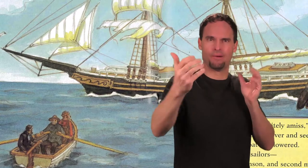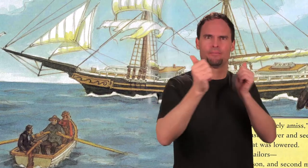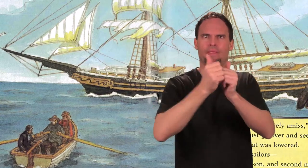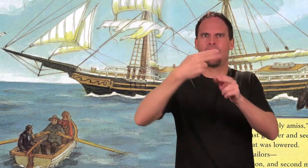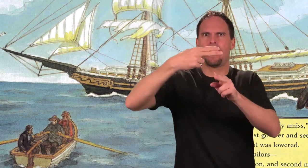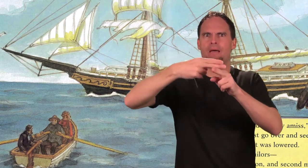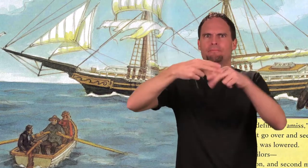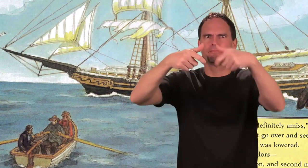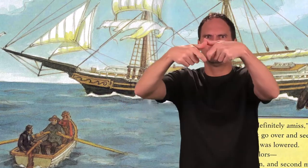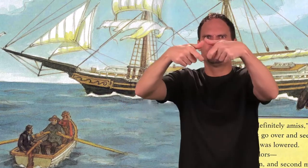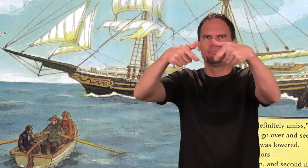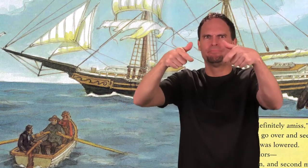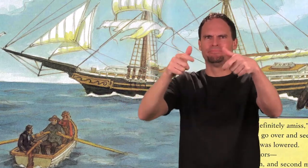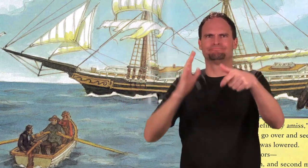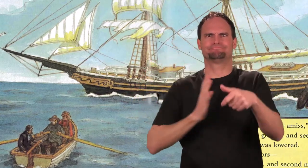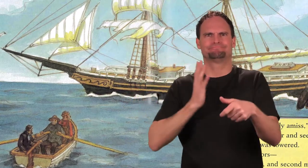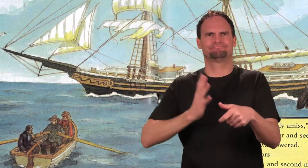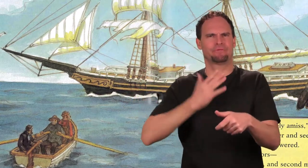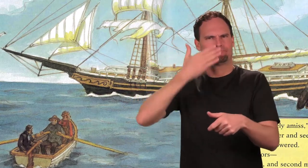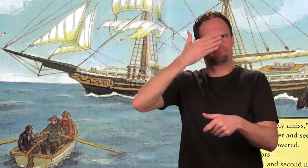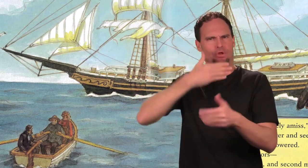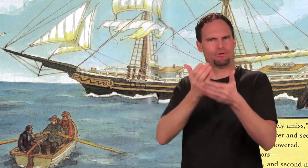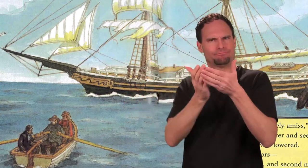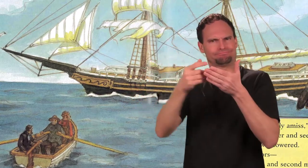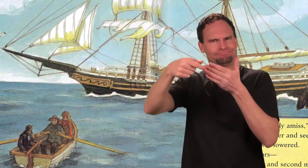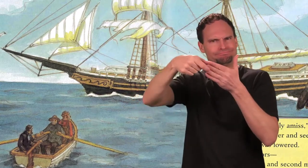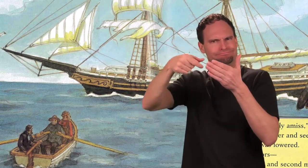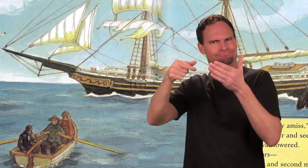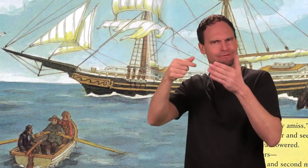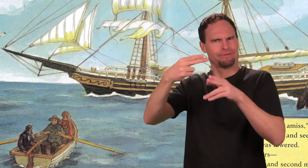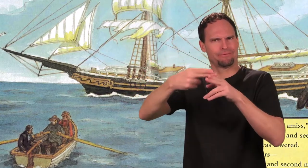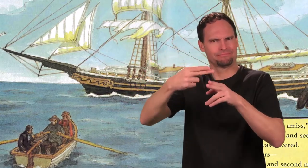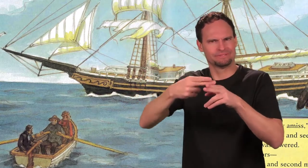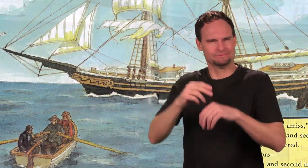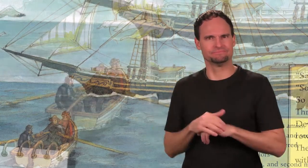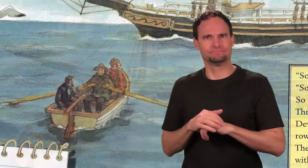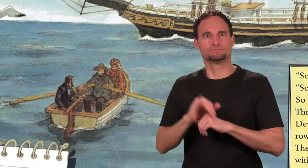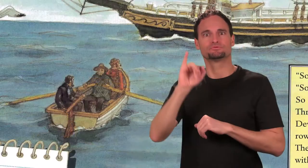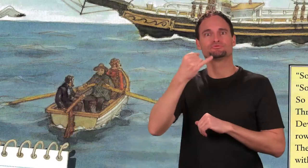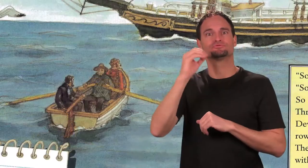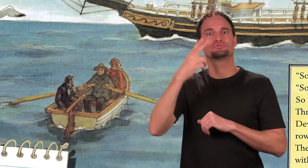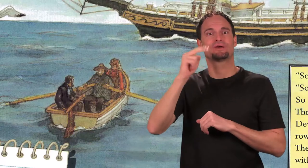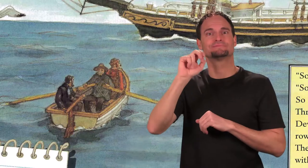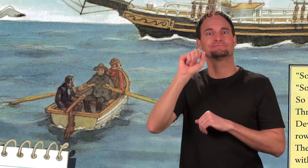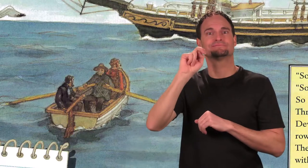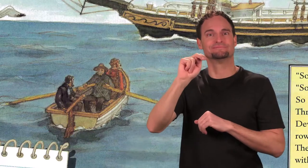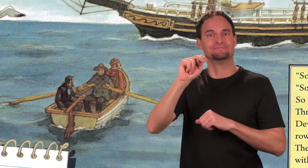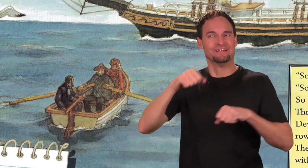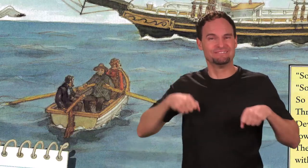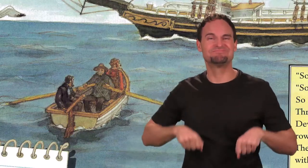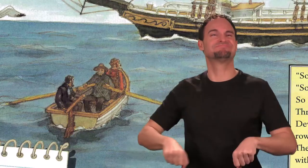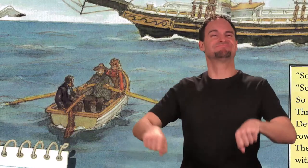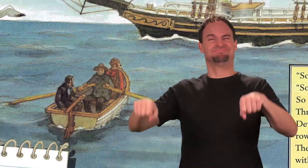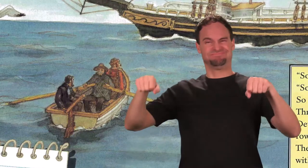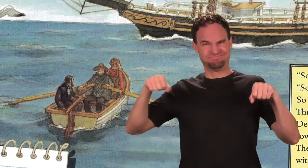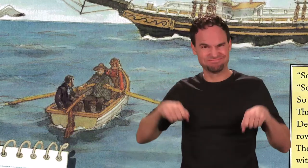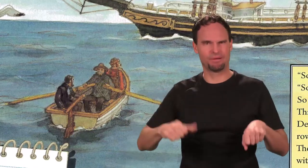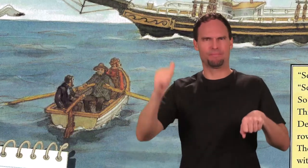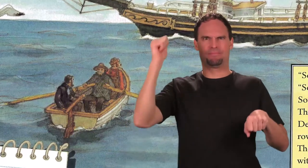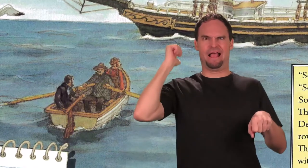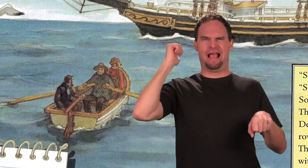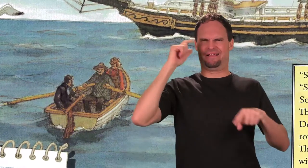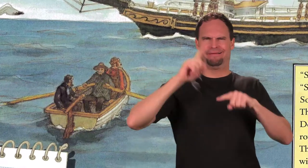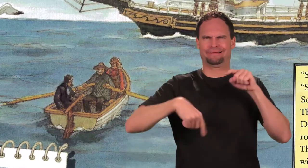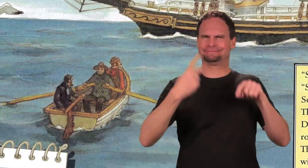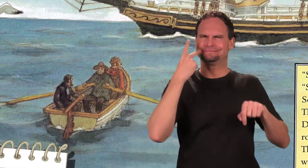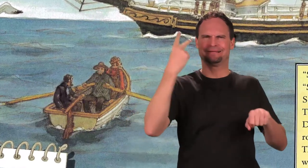The ship was a bit over a hundred feet in length, with an ornamental scroll on her bow. What is she called?